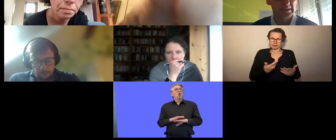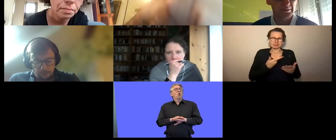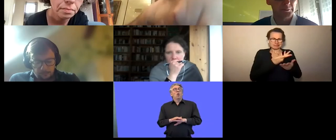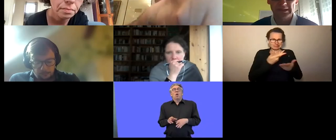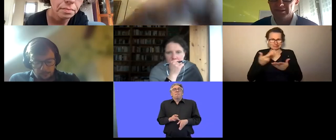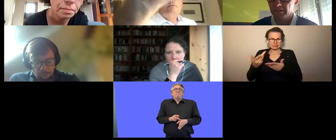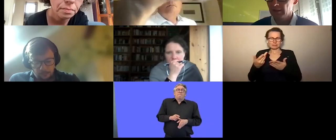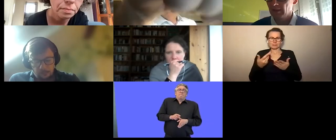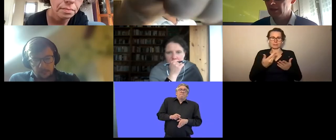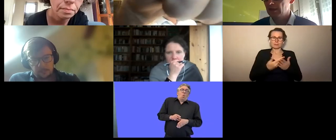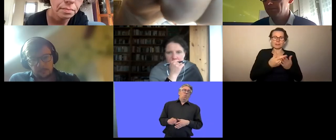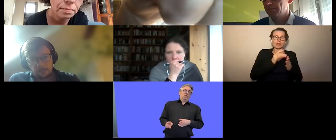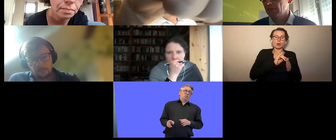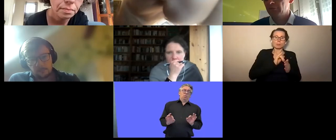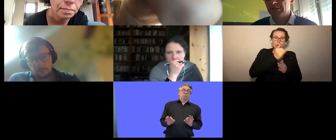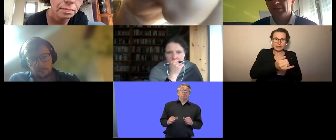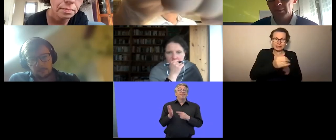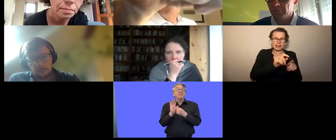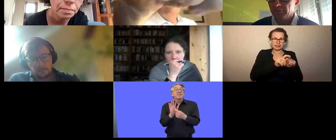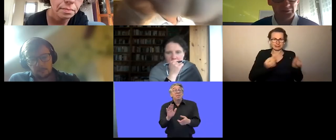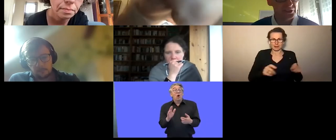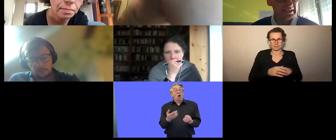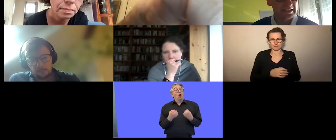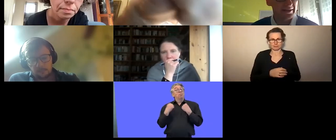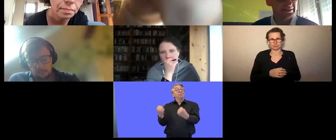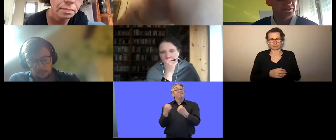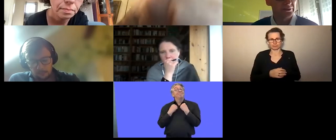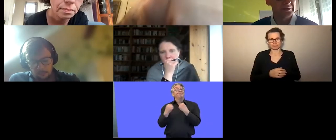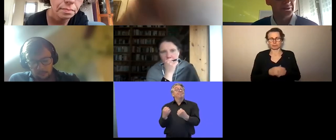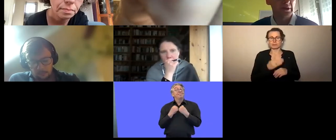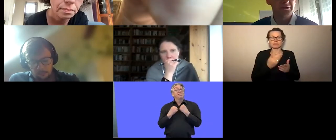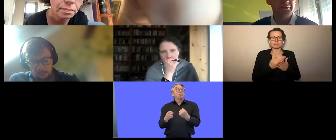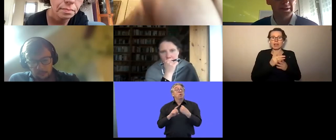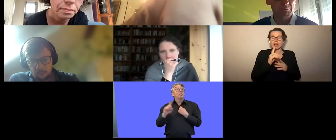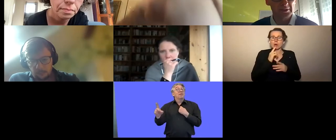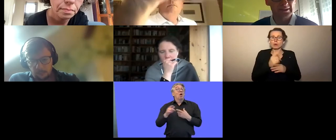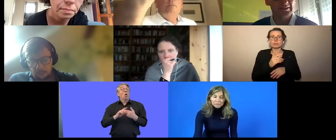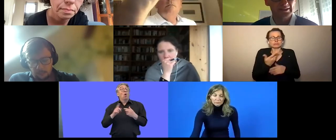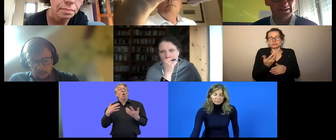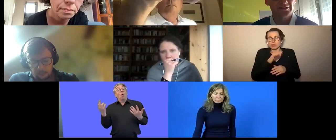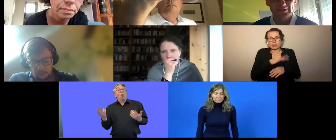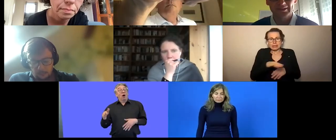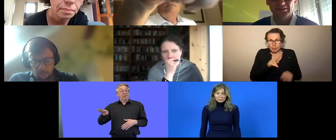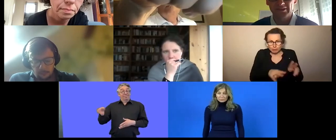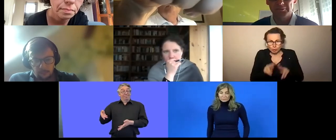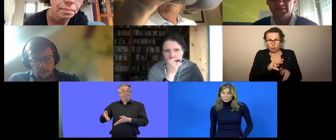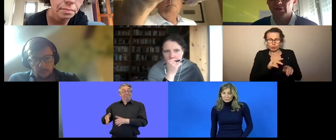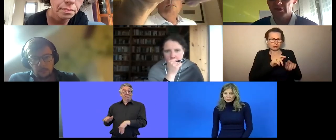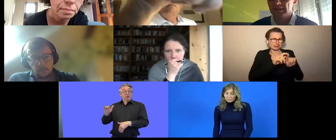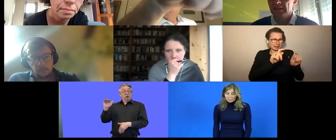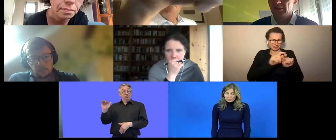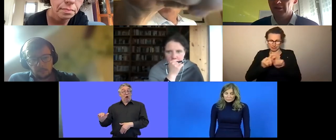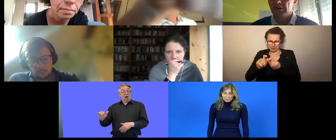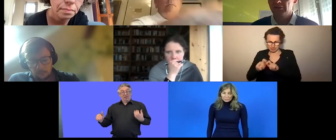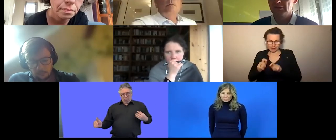mobile mobility um for example of of child care and so on this is also very important that this this aspects